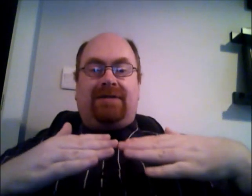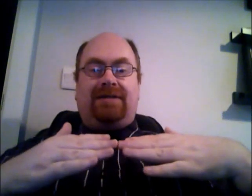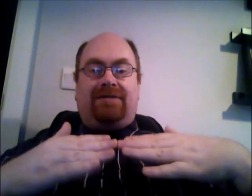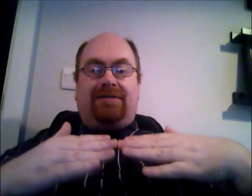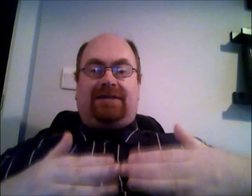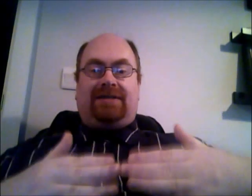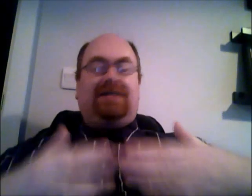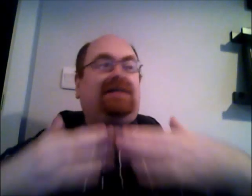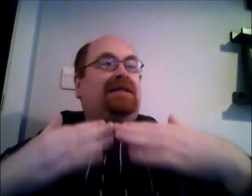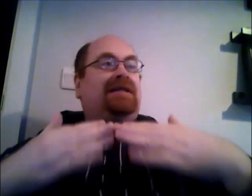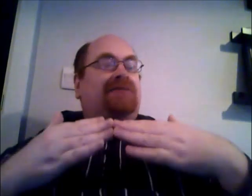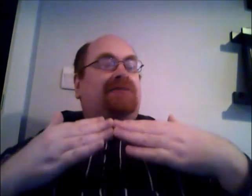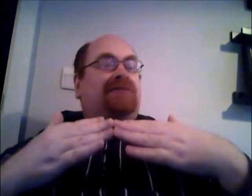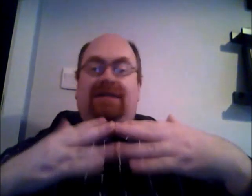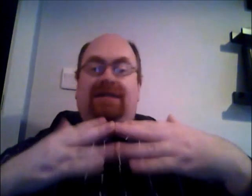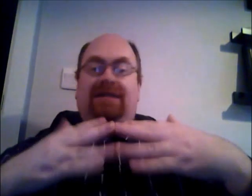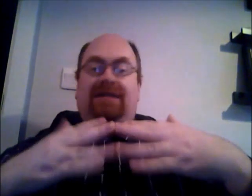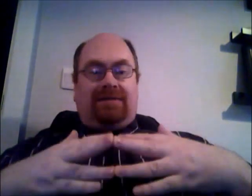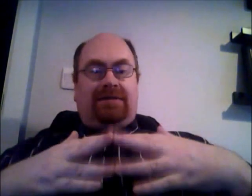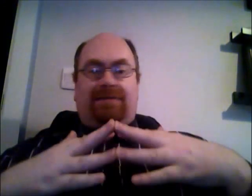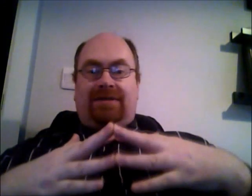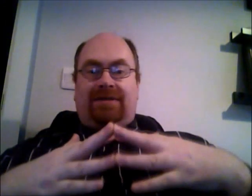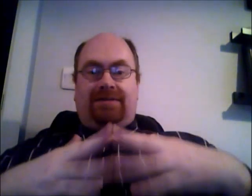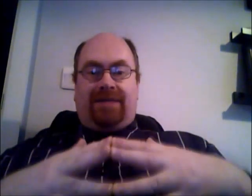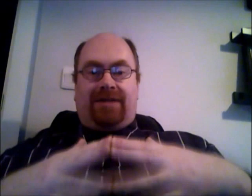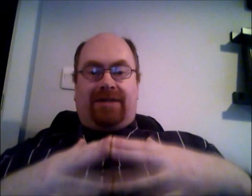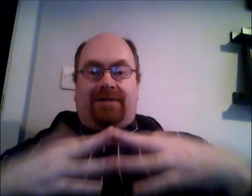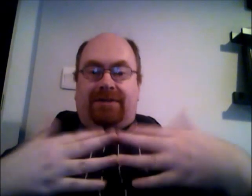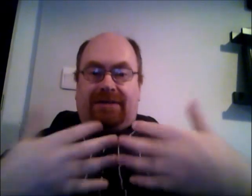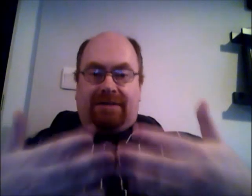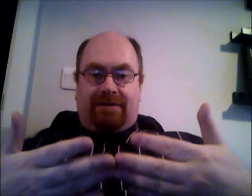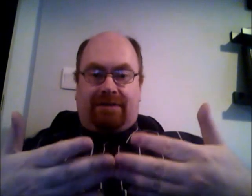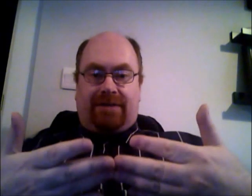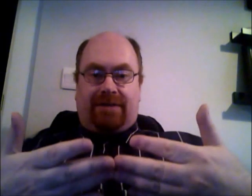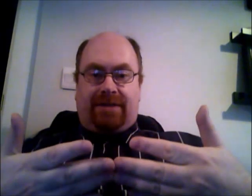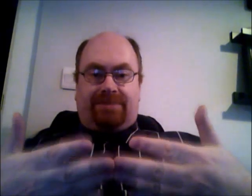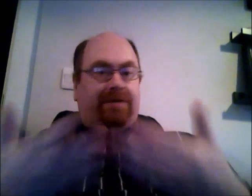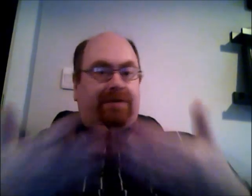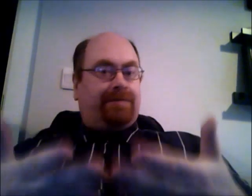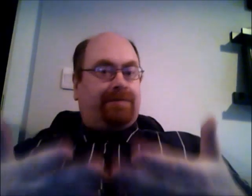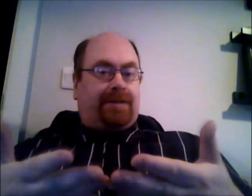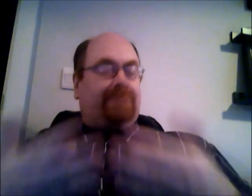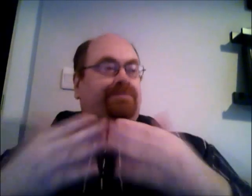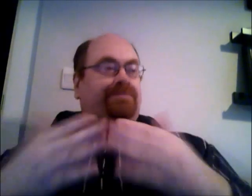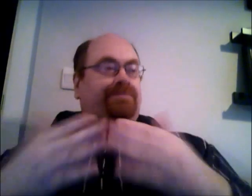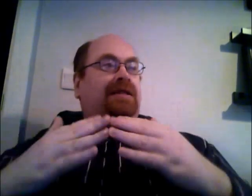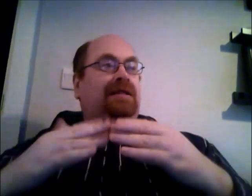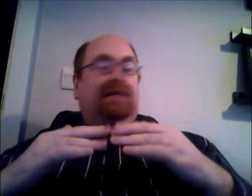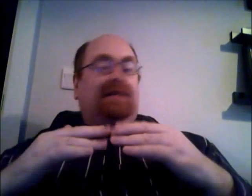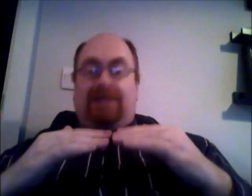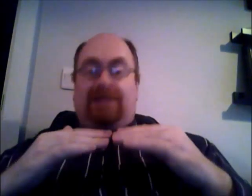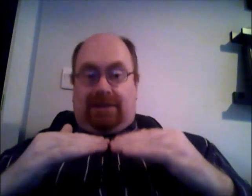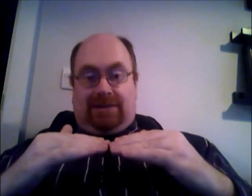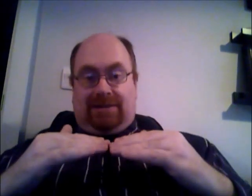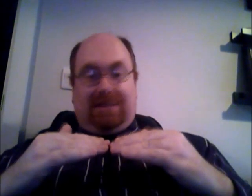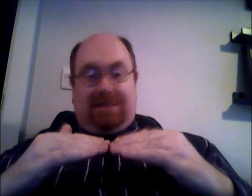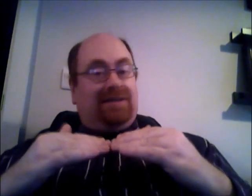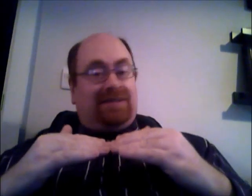you've got to actually live on you're the long to be making you want to receive every week or every month it hurts it hurts the wrong